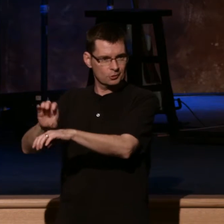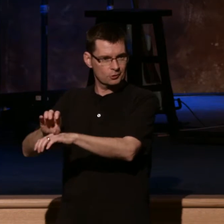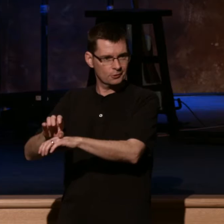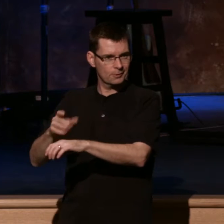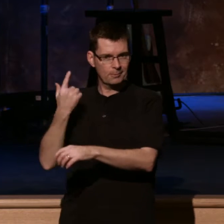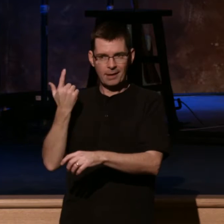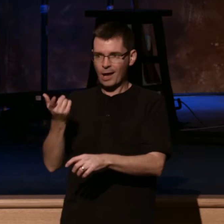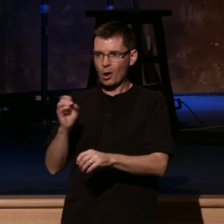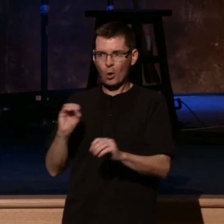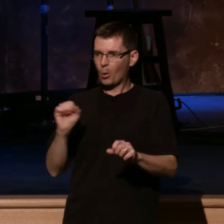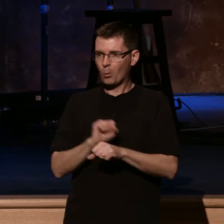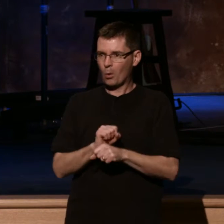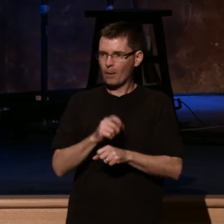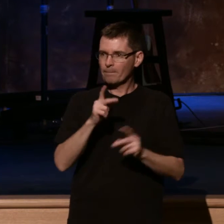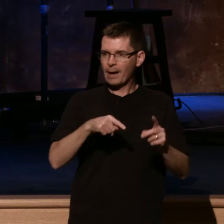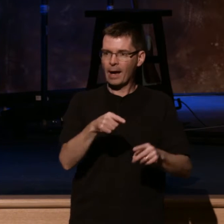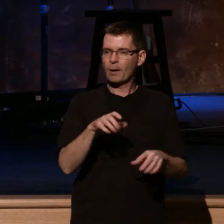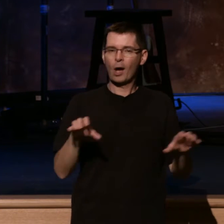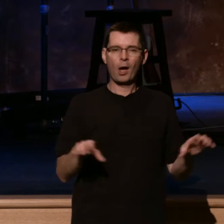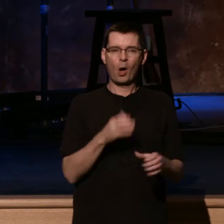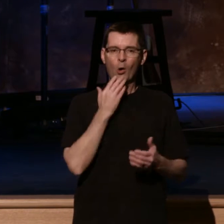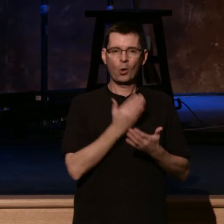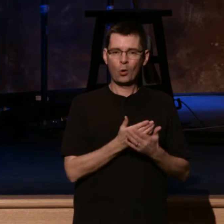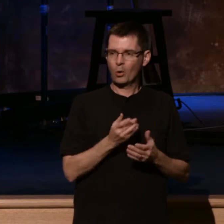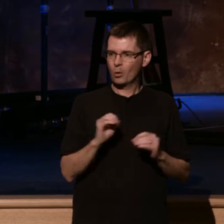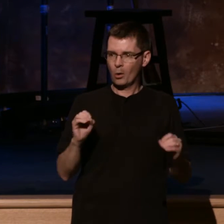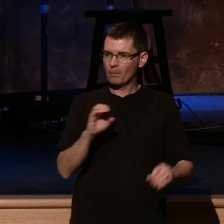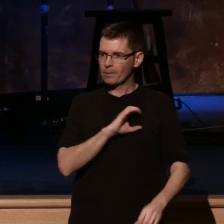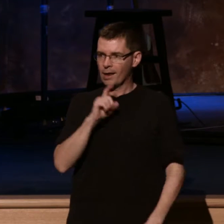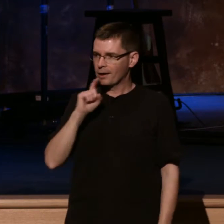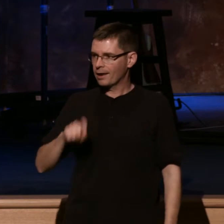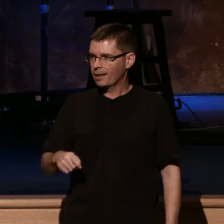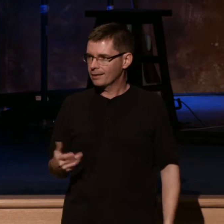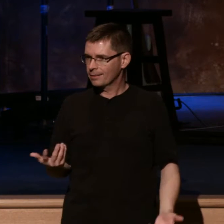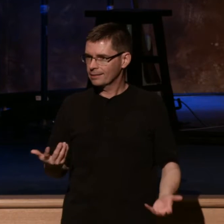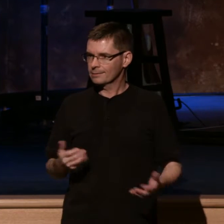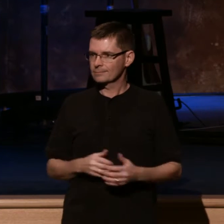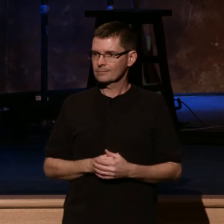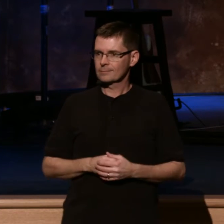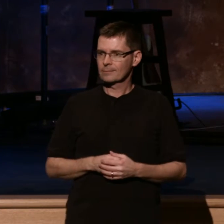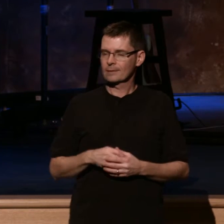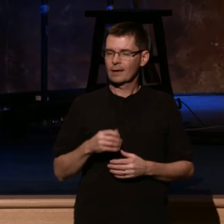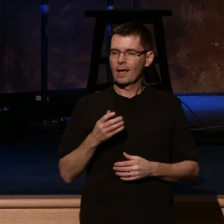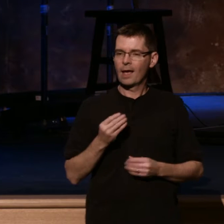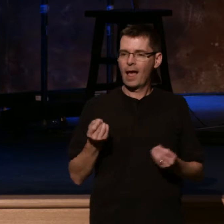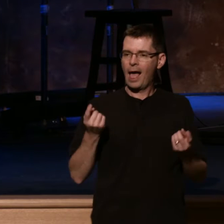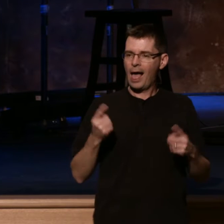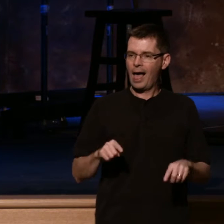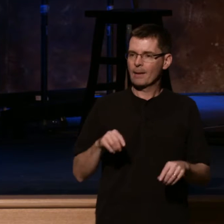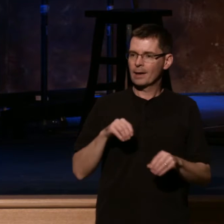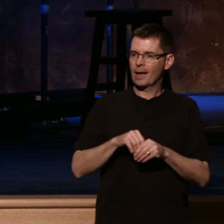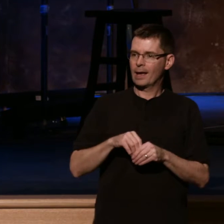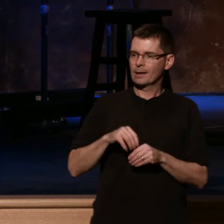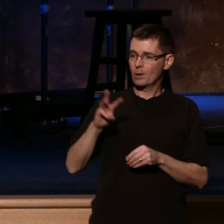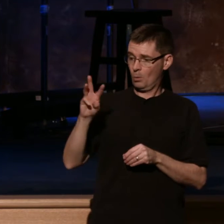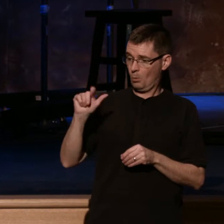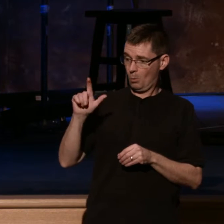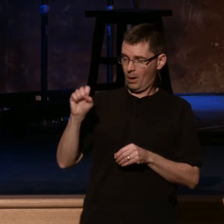insight. In fact, in Wales, the mines even slowed down. And I'll tell you why. Because so many miners got saved,